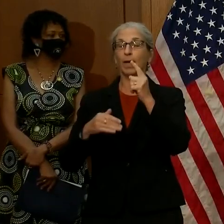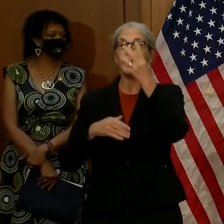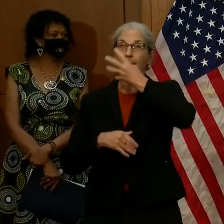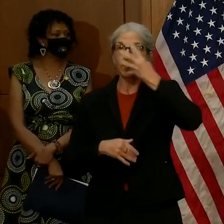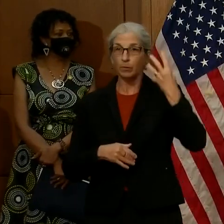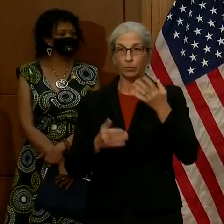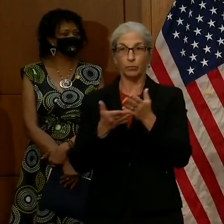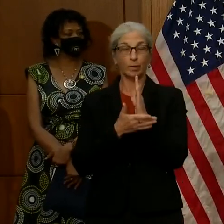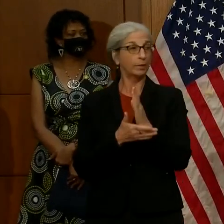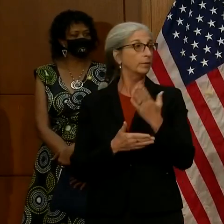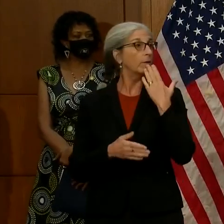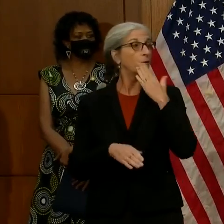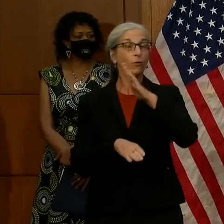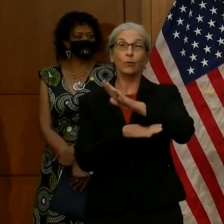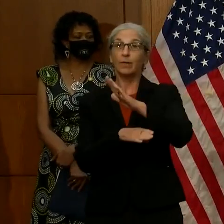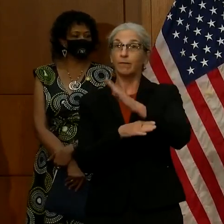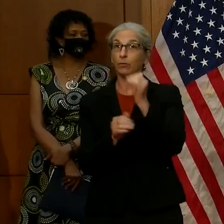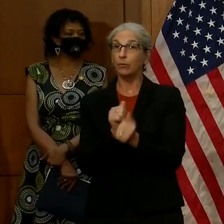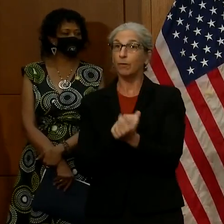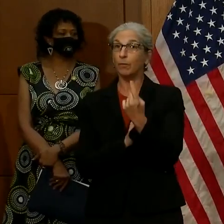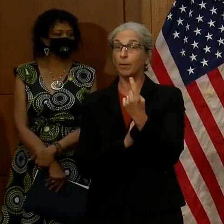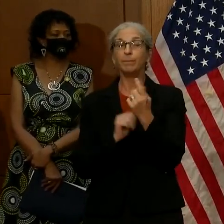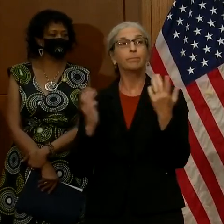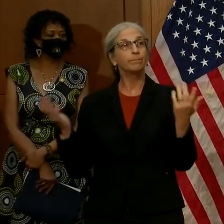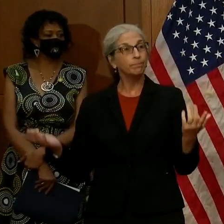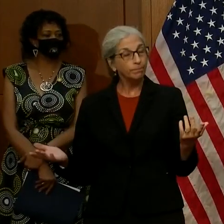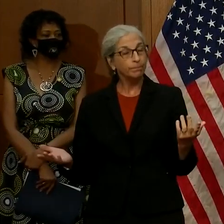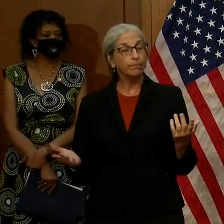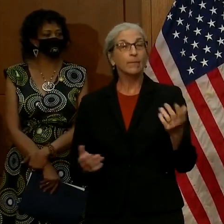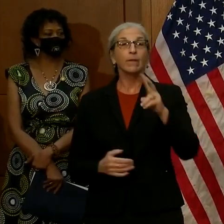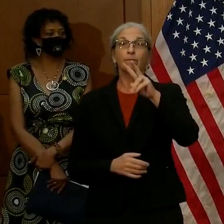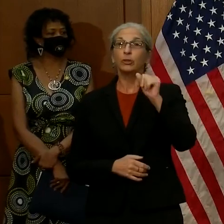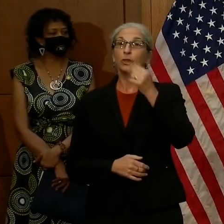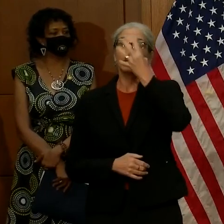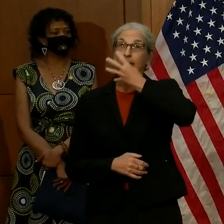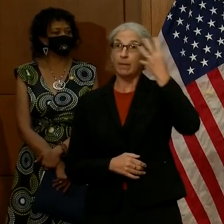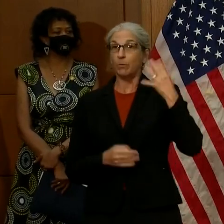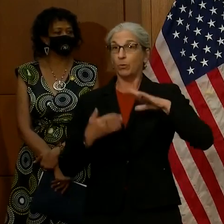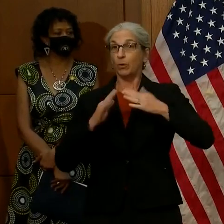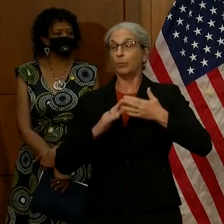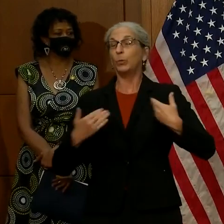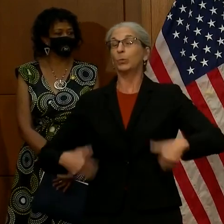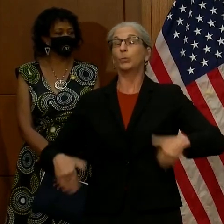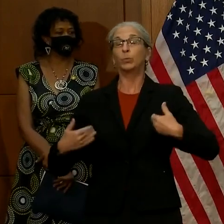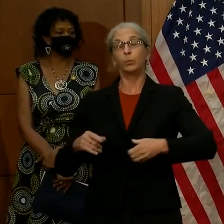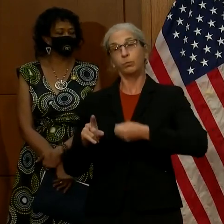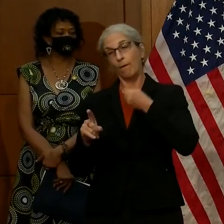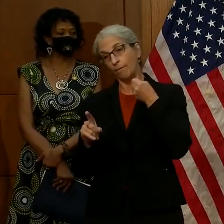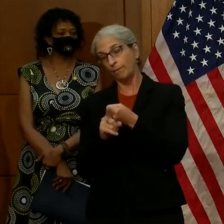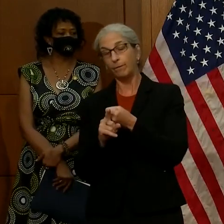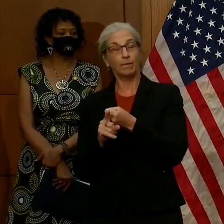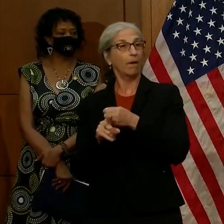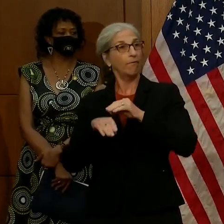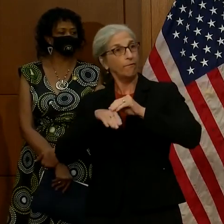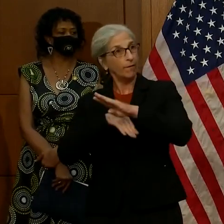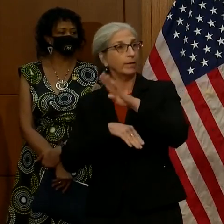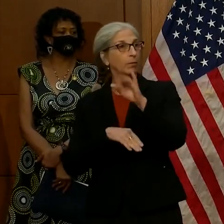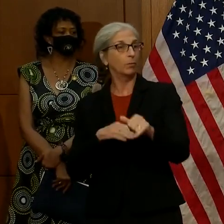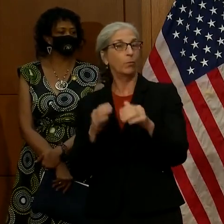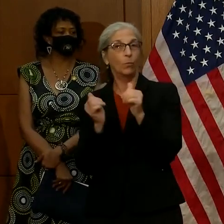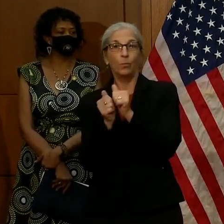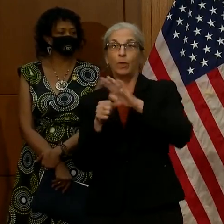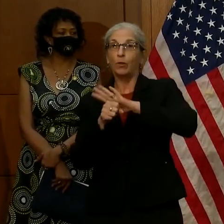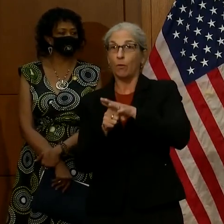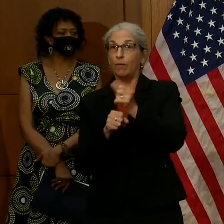Good afternoon, everyone. So, the Virginia immigrant community has been one of the hardest hits when it comes to COVID-19. And it is